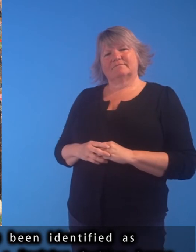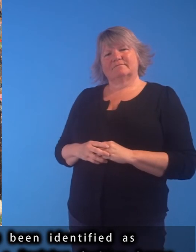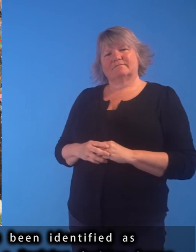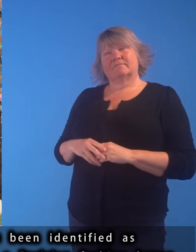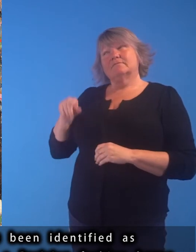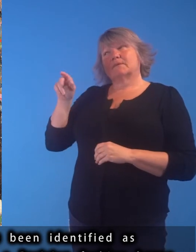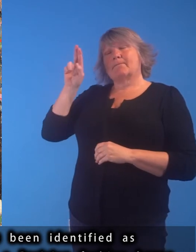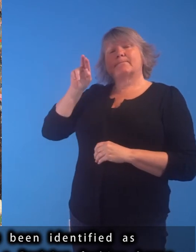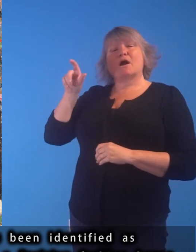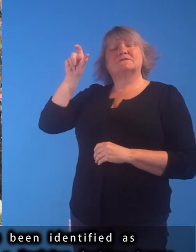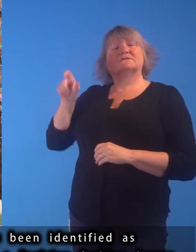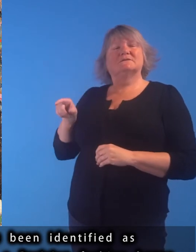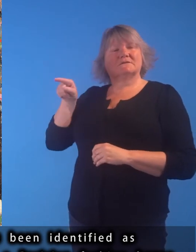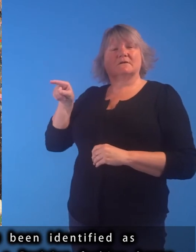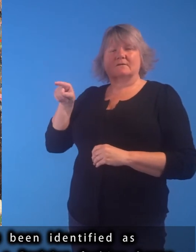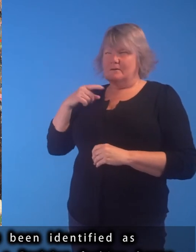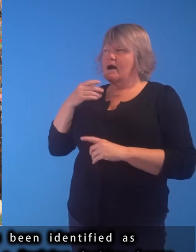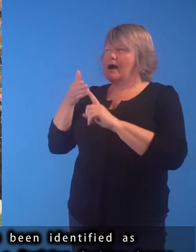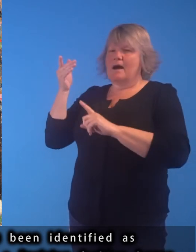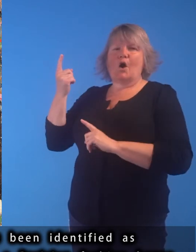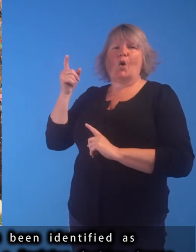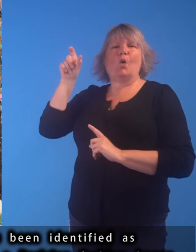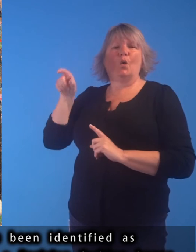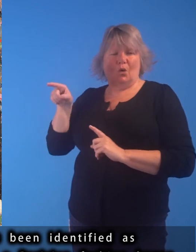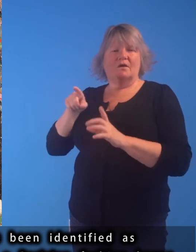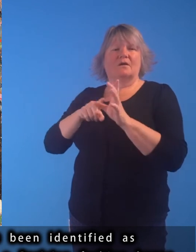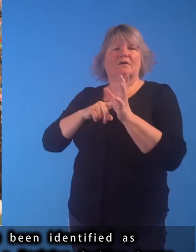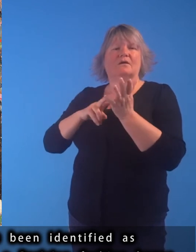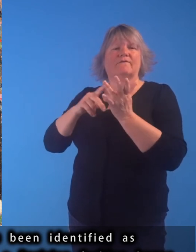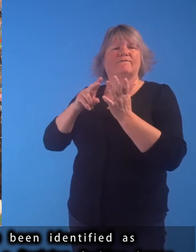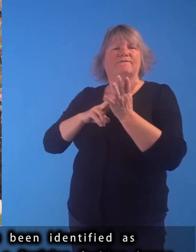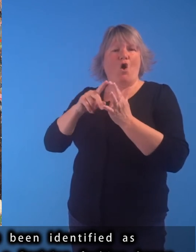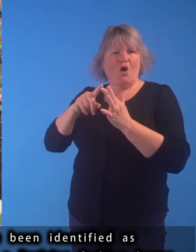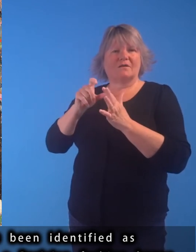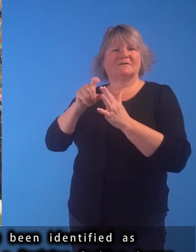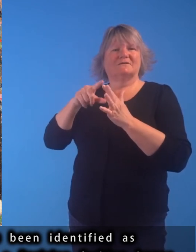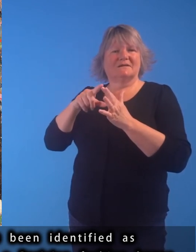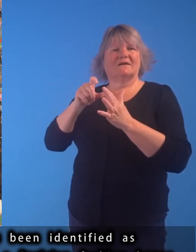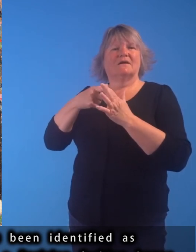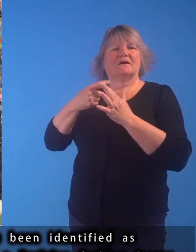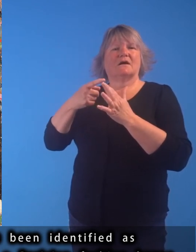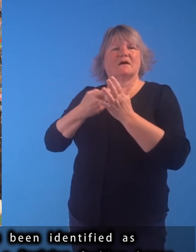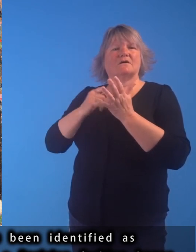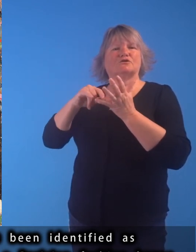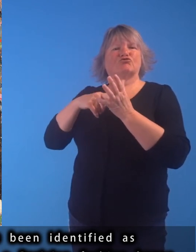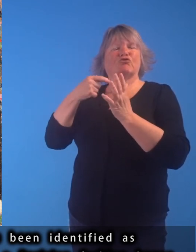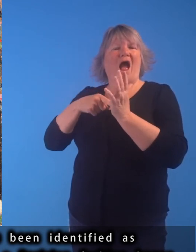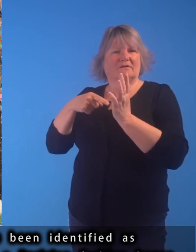The model in the painting has been identified as Yvonne de Kerstrat, who worked in a